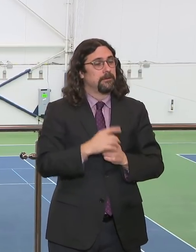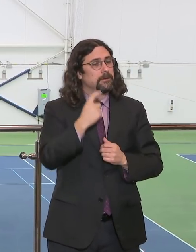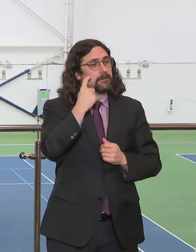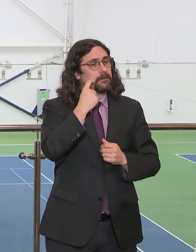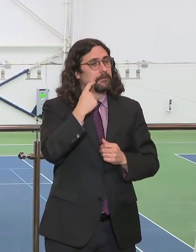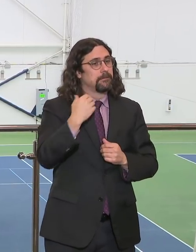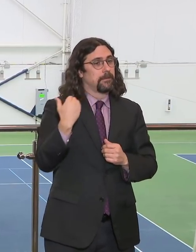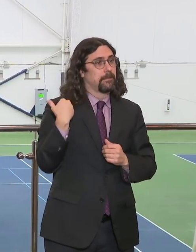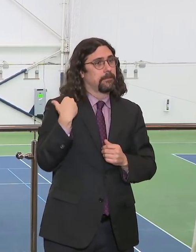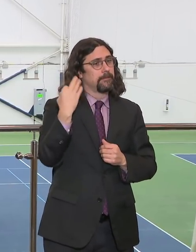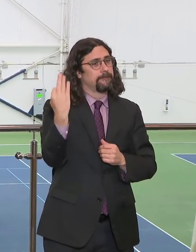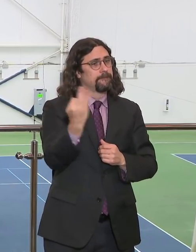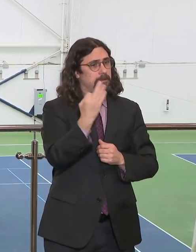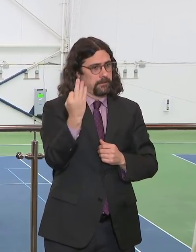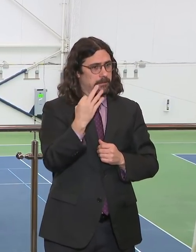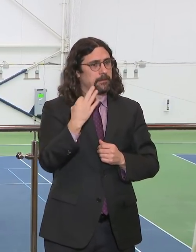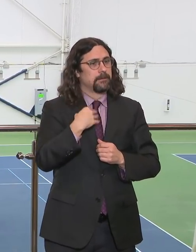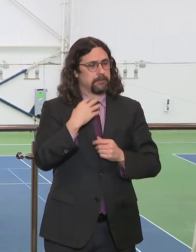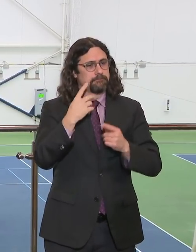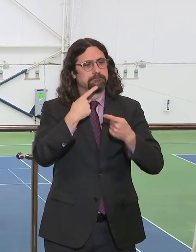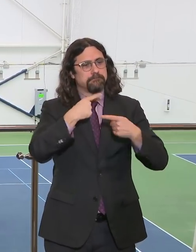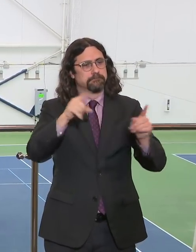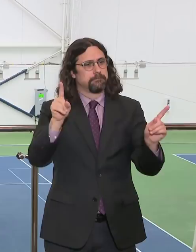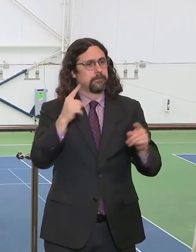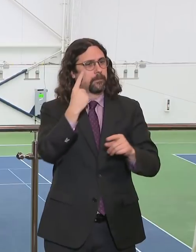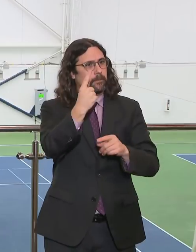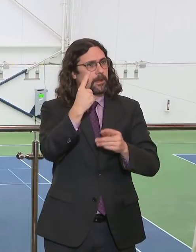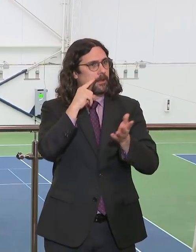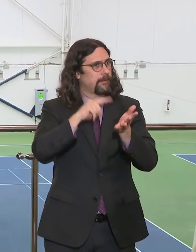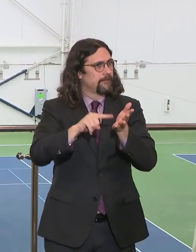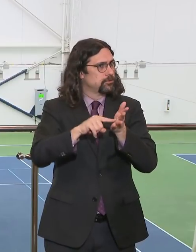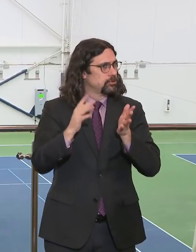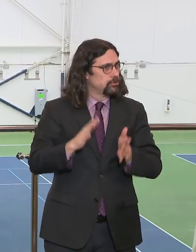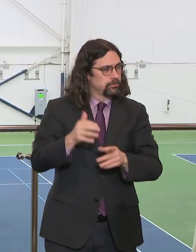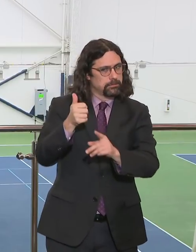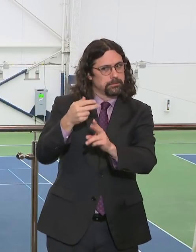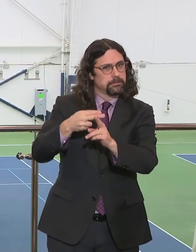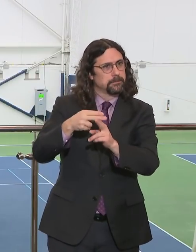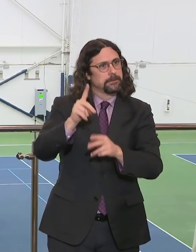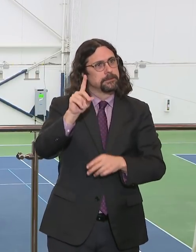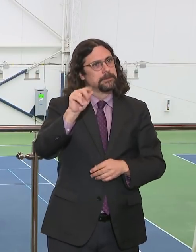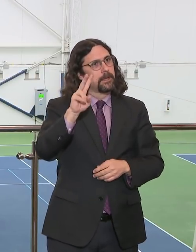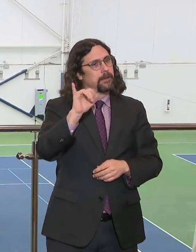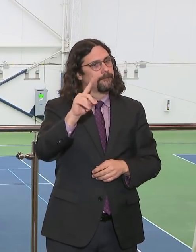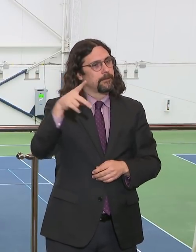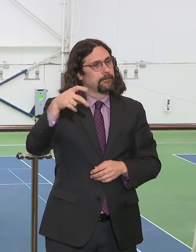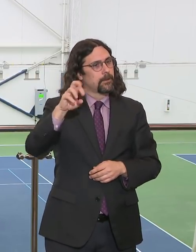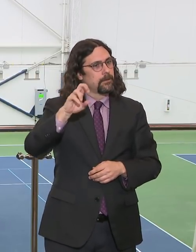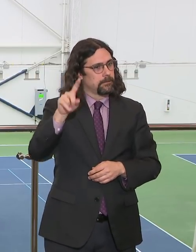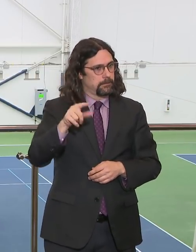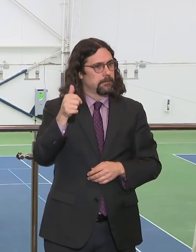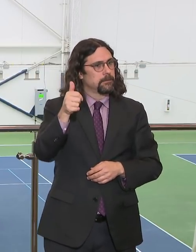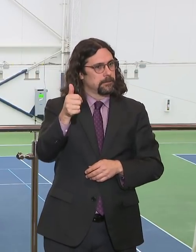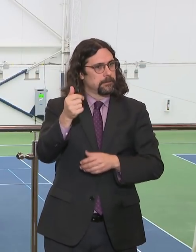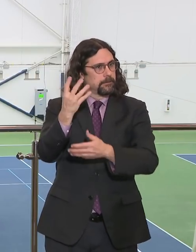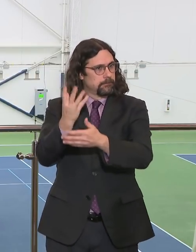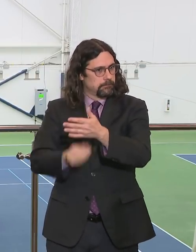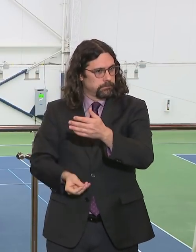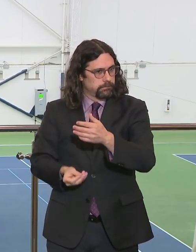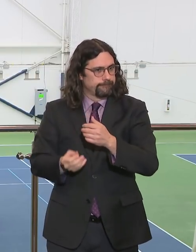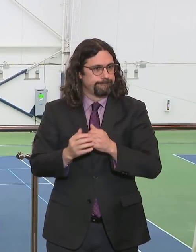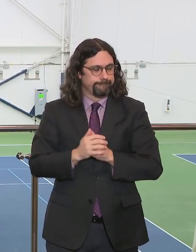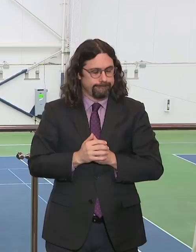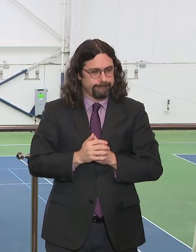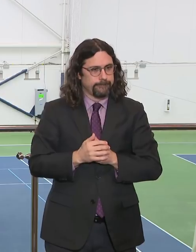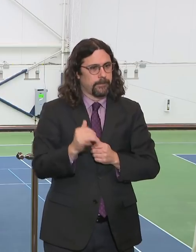We've now lost a young IT worker, Hunter O'Kelly Rodriguez, and a beloved